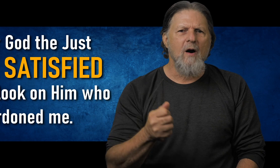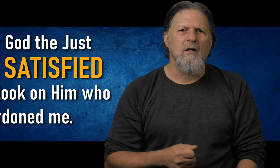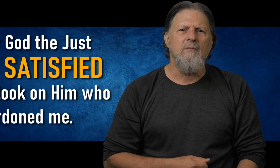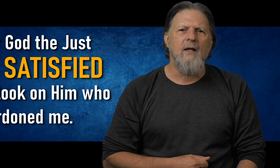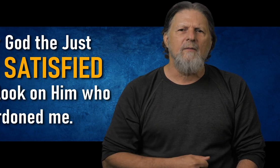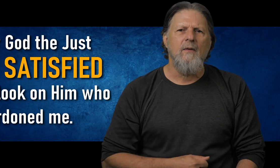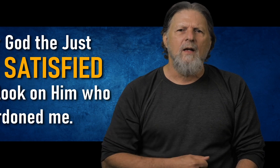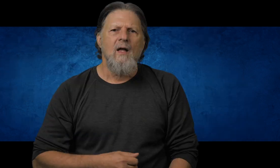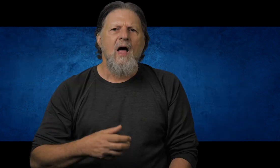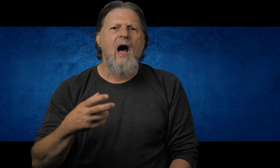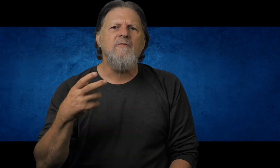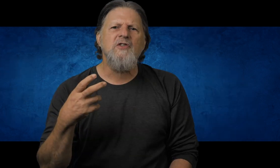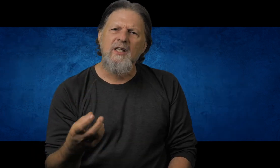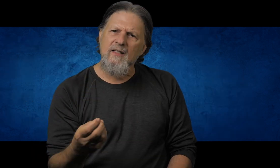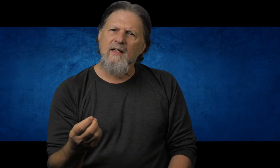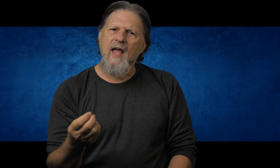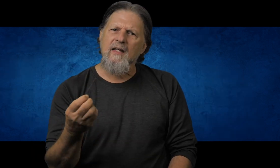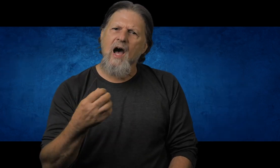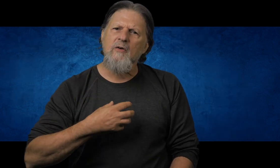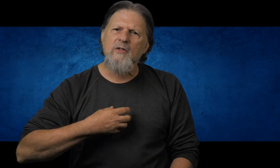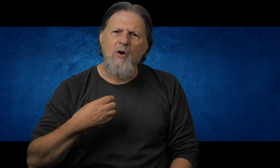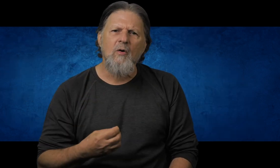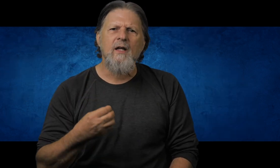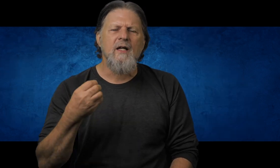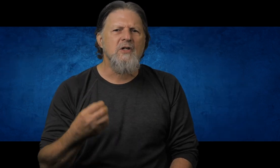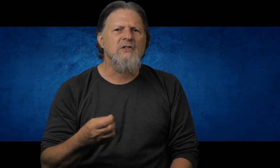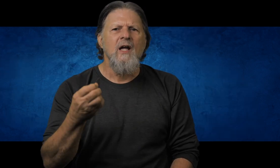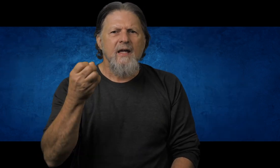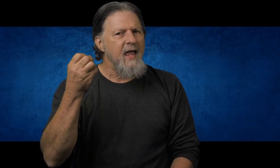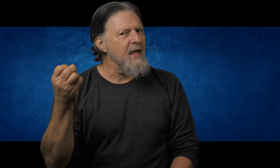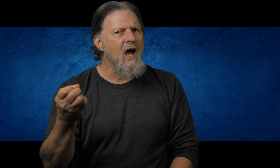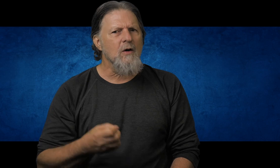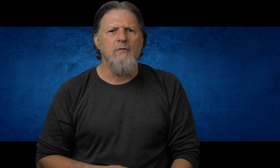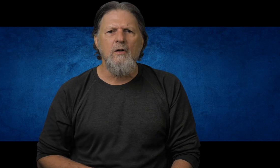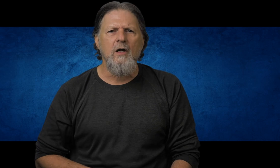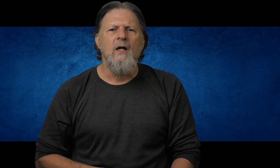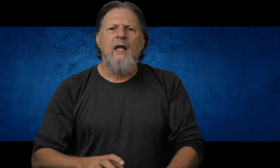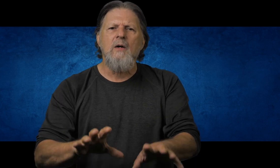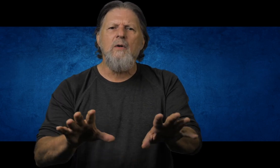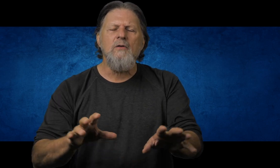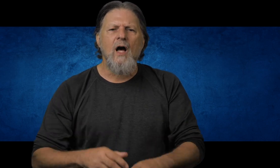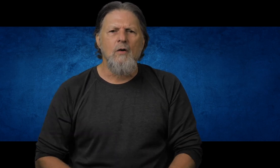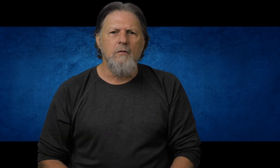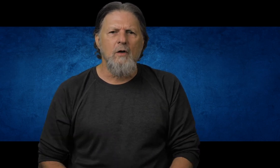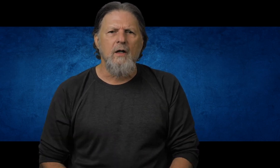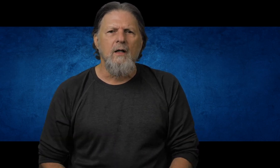pardoned me. I've sinned, and God who is holy and just cannot overlook it. He will not overlook it.